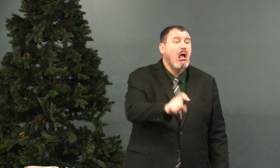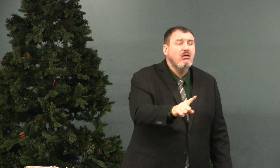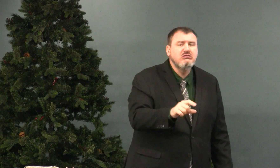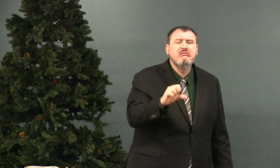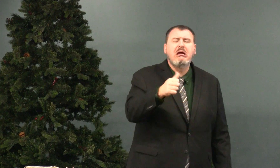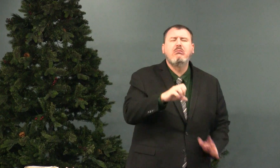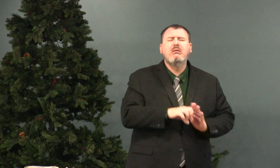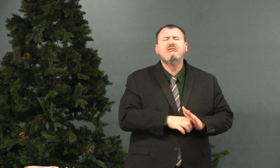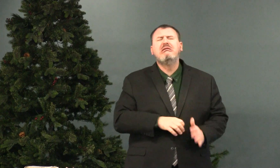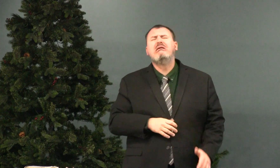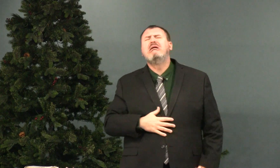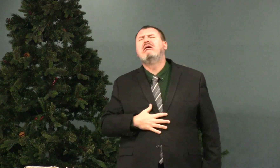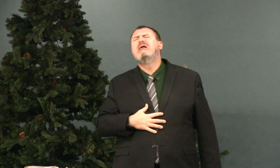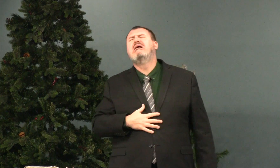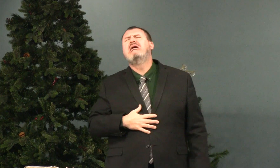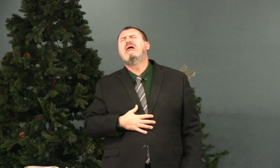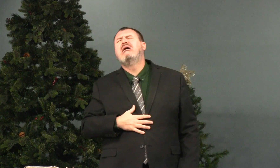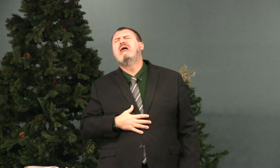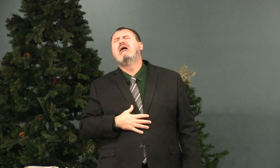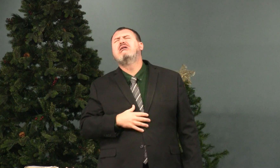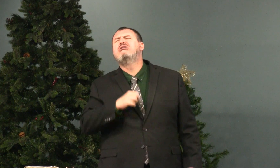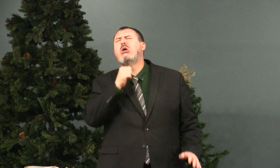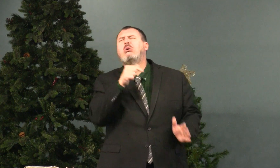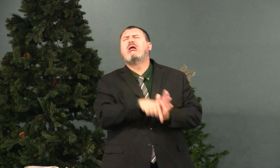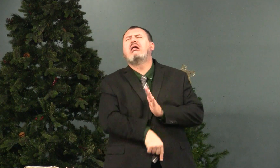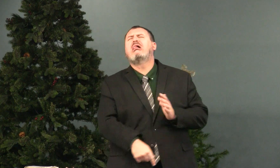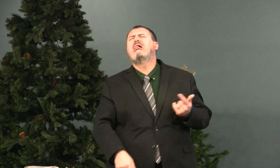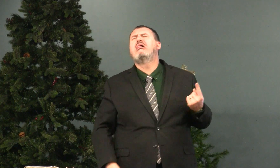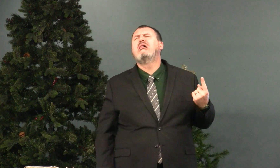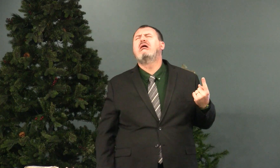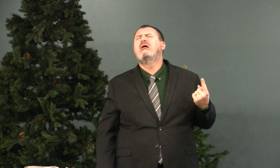And if you ask them, what are the Ten Commandments? Don't kill.